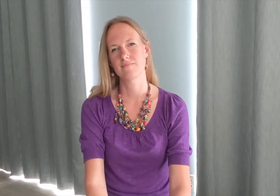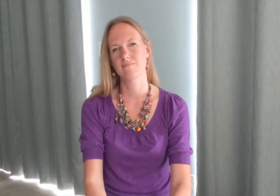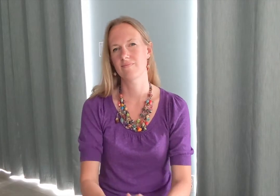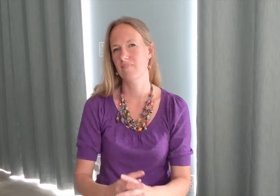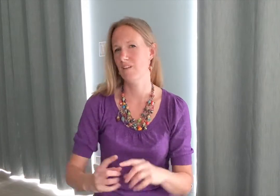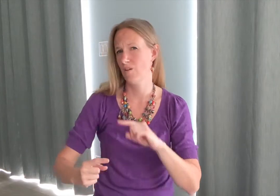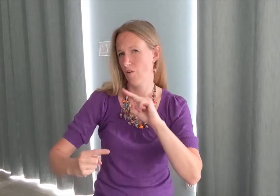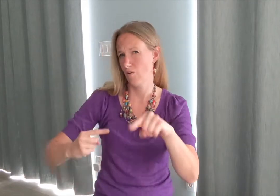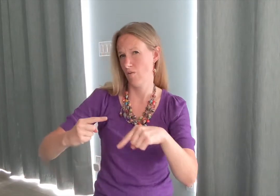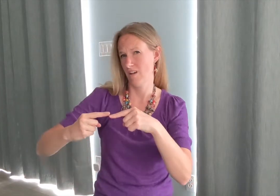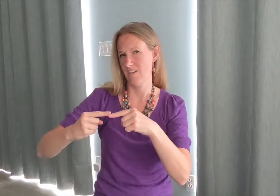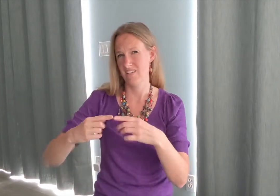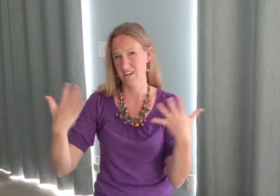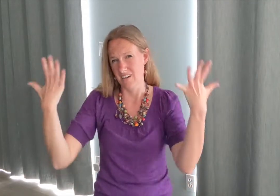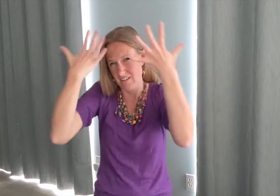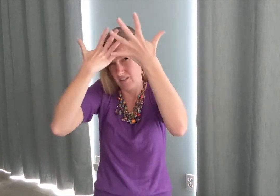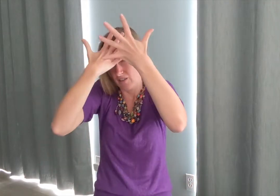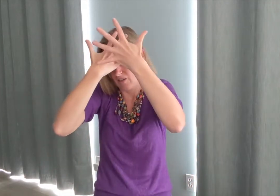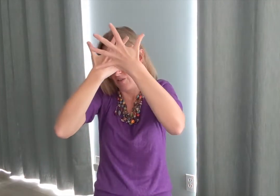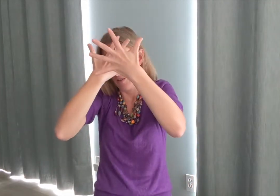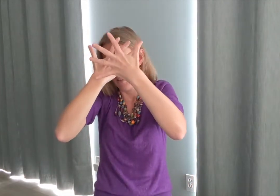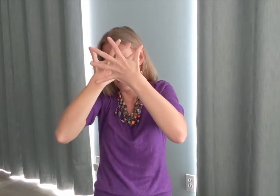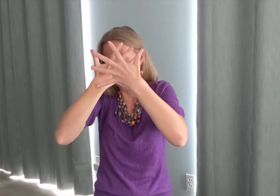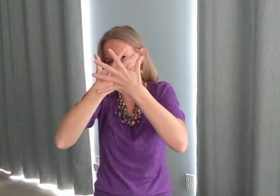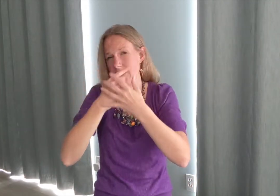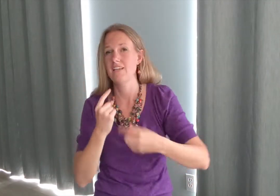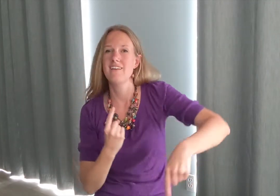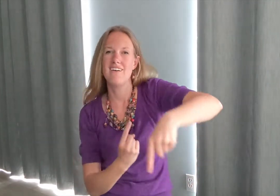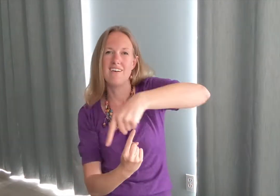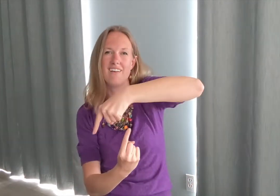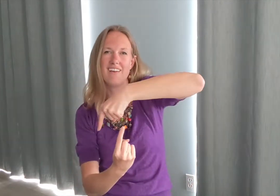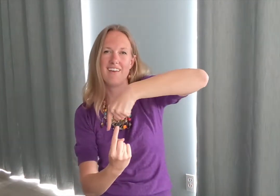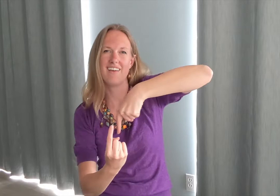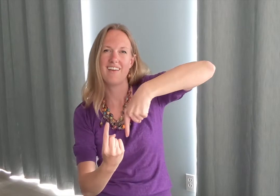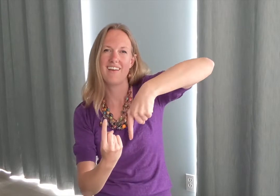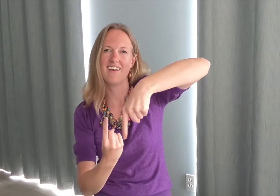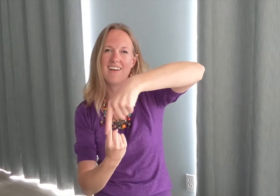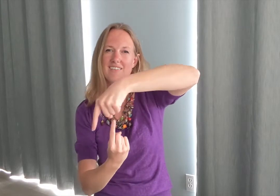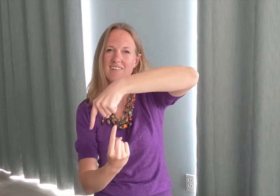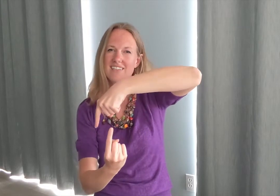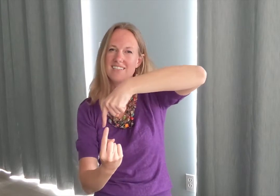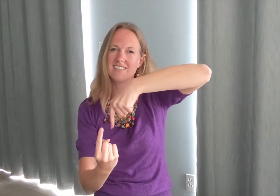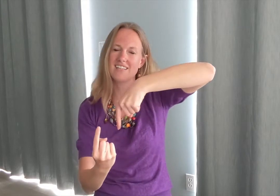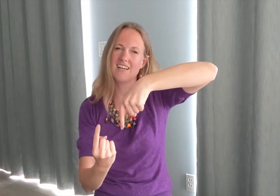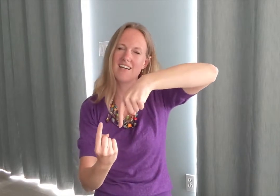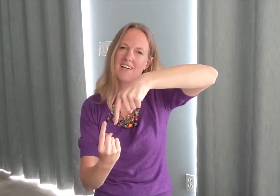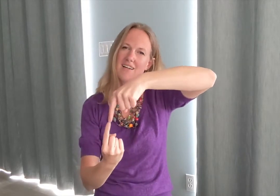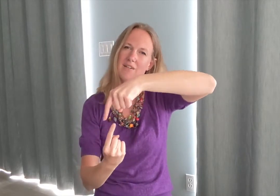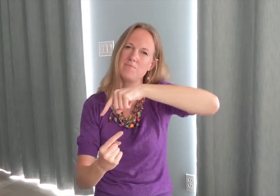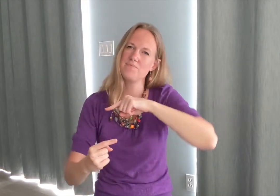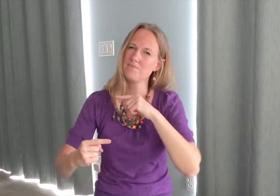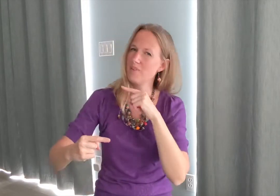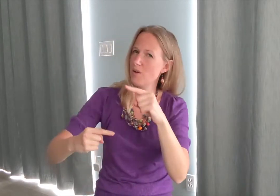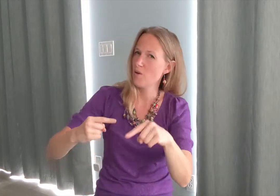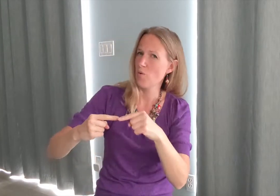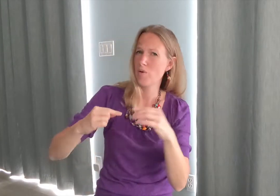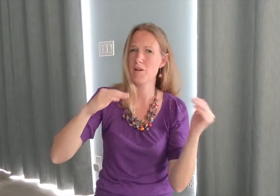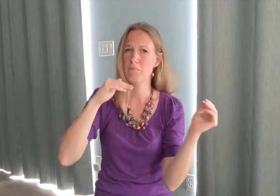When darkness closes in on every side When